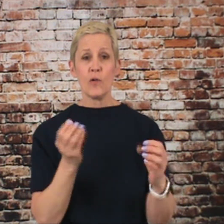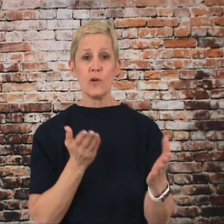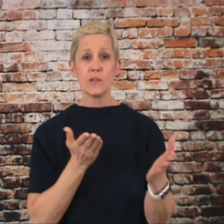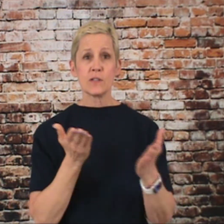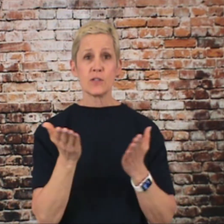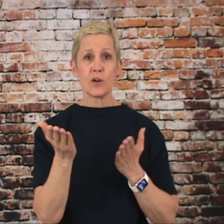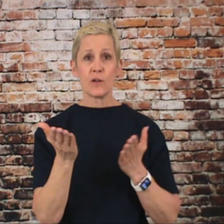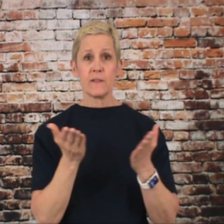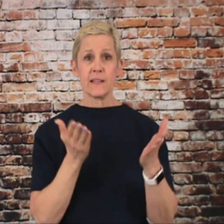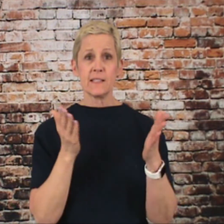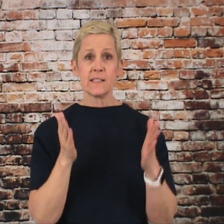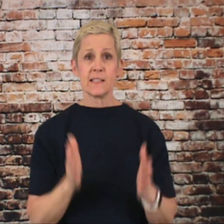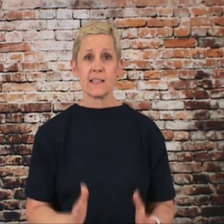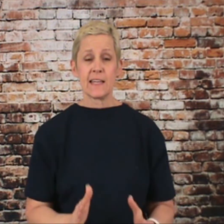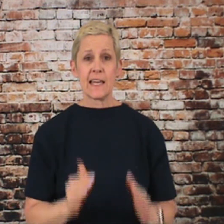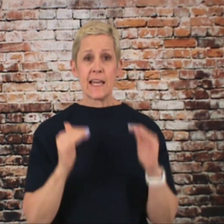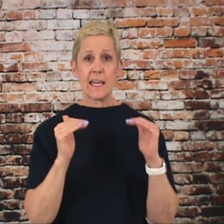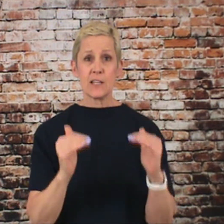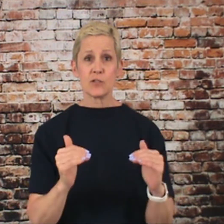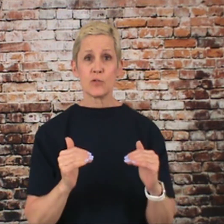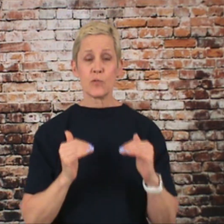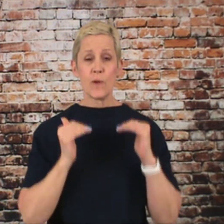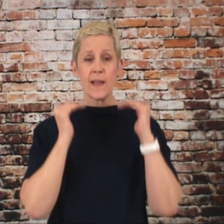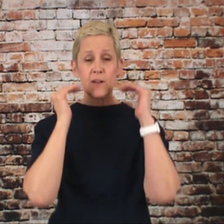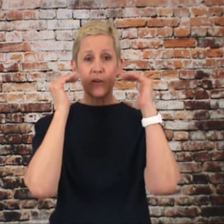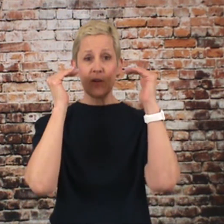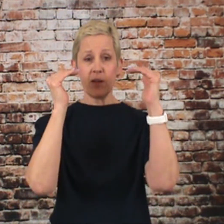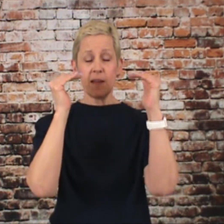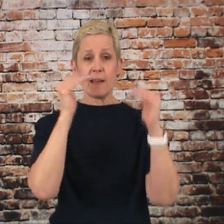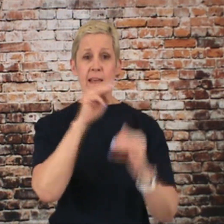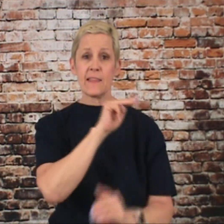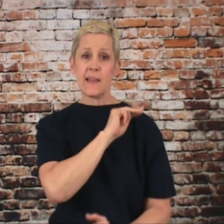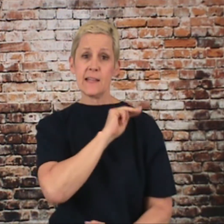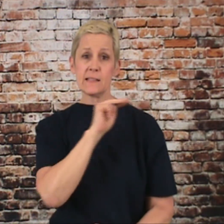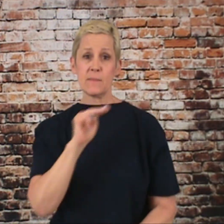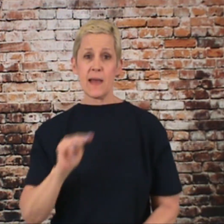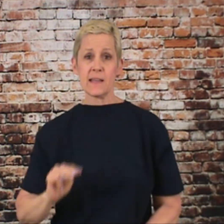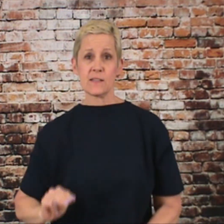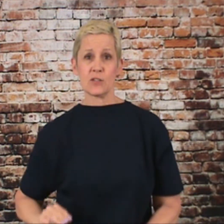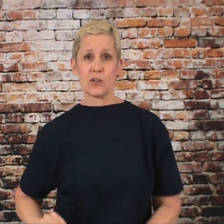servant is greater than his master.